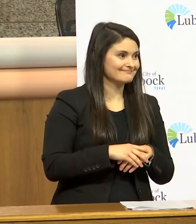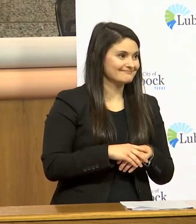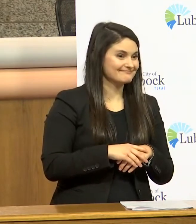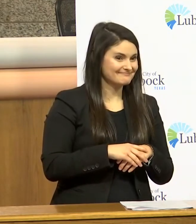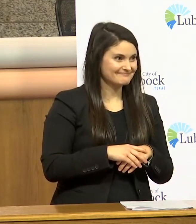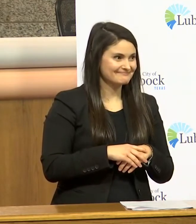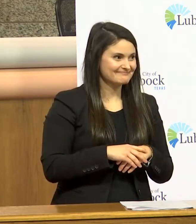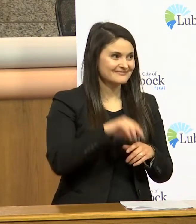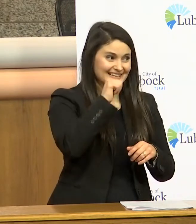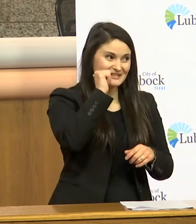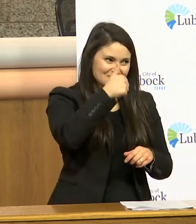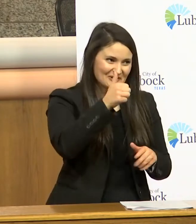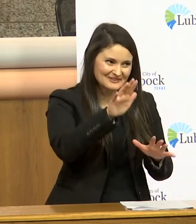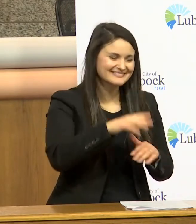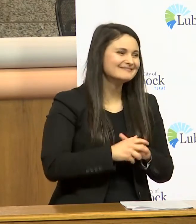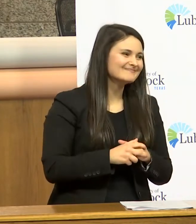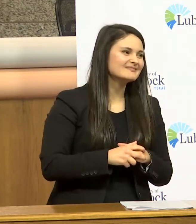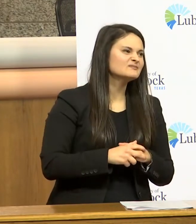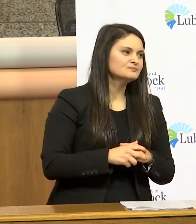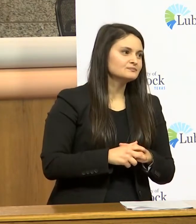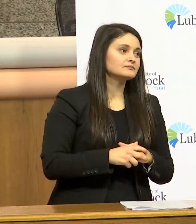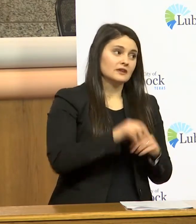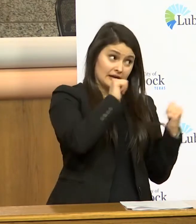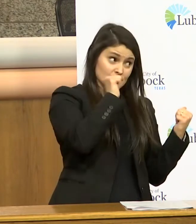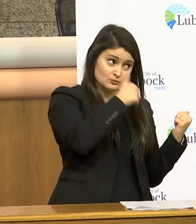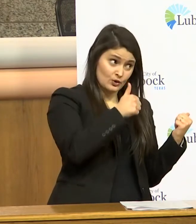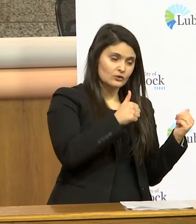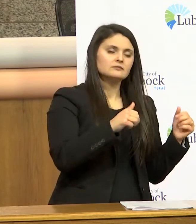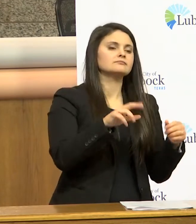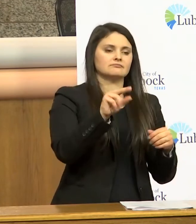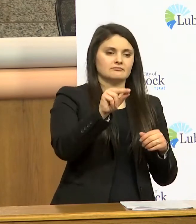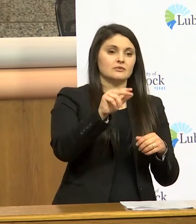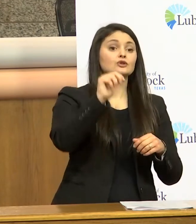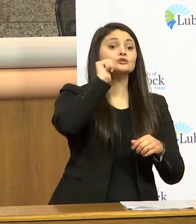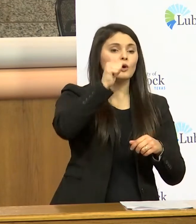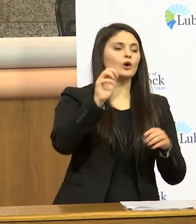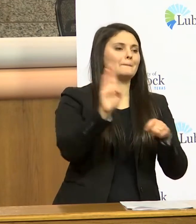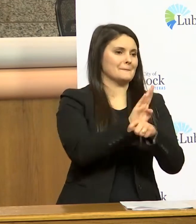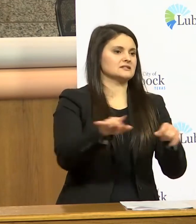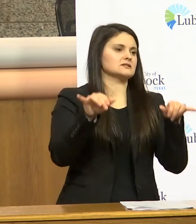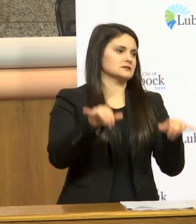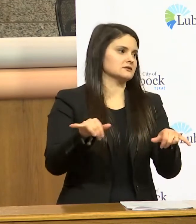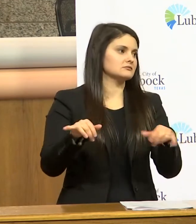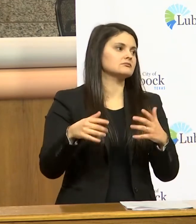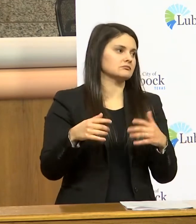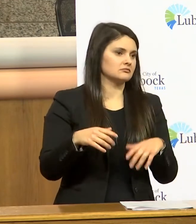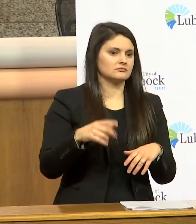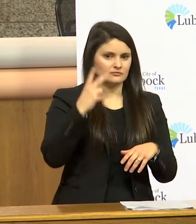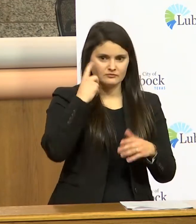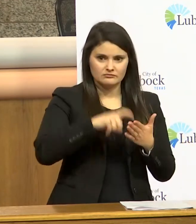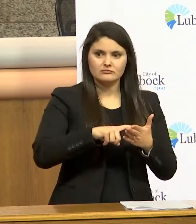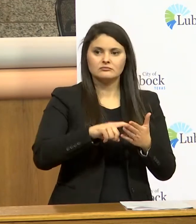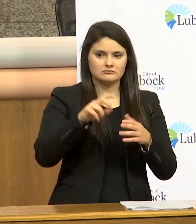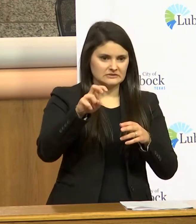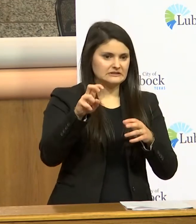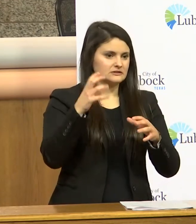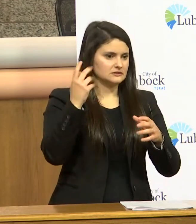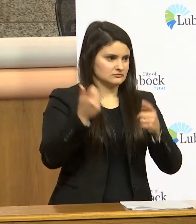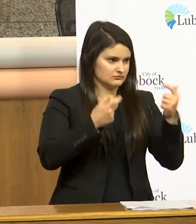and not tomorrow not tomorrow not tomorrow we're business as usual tomorrow you've seen we've taken the seats out of here we